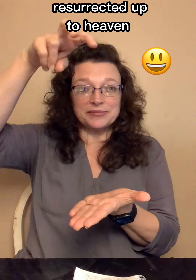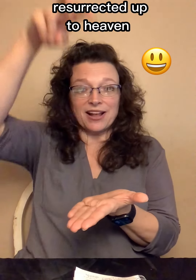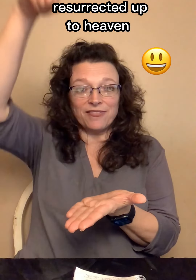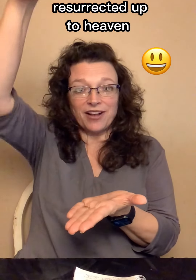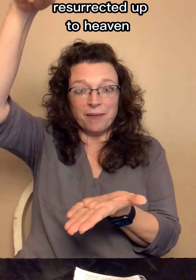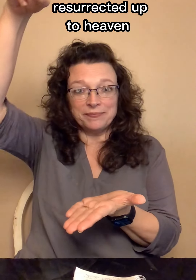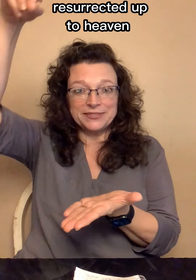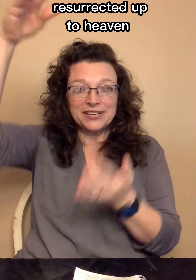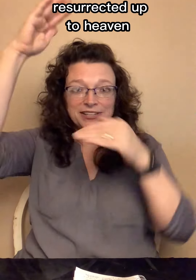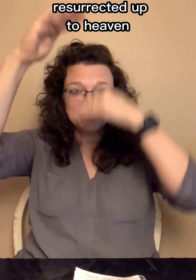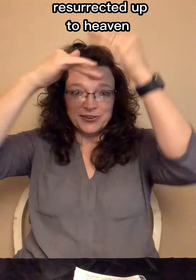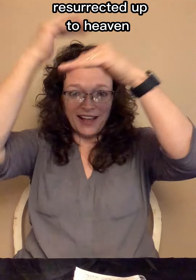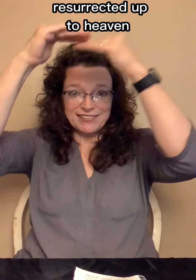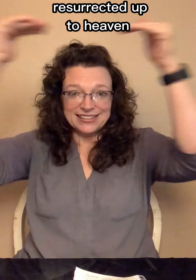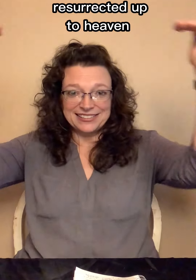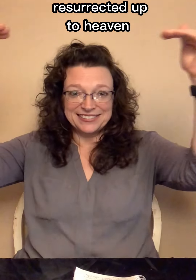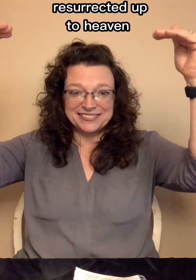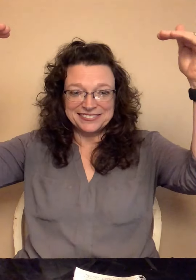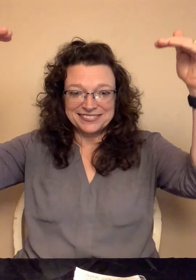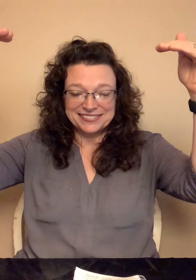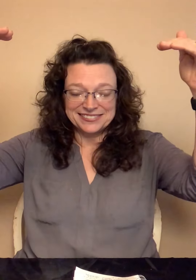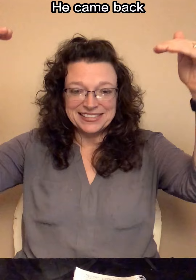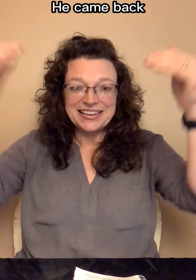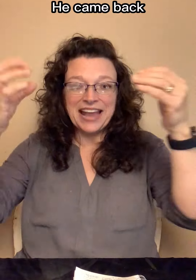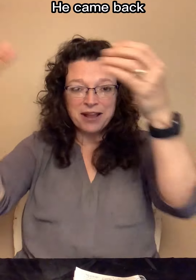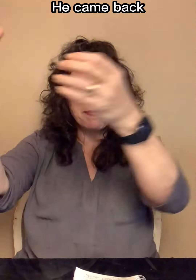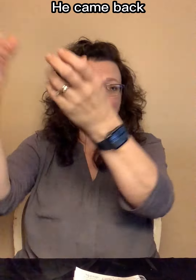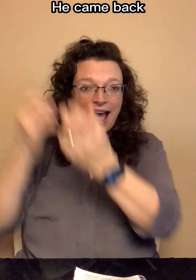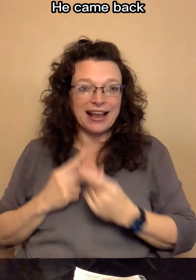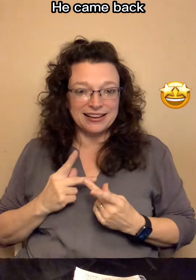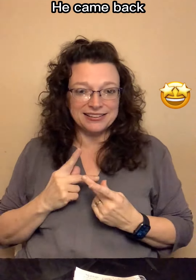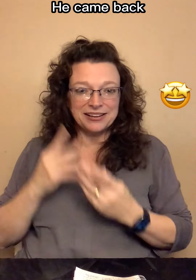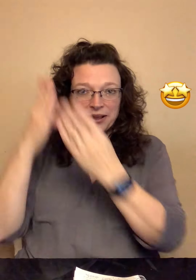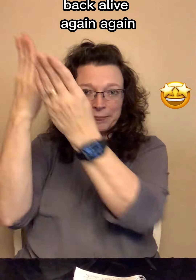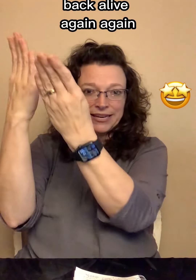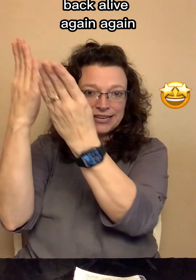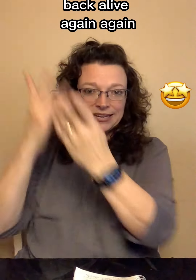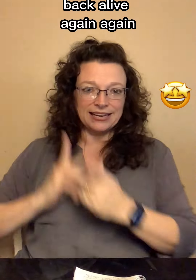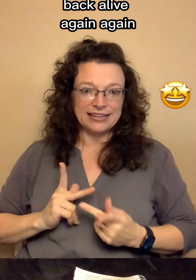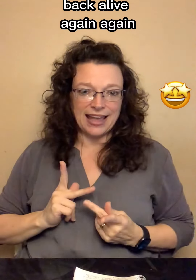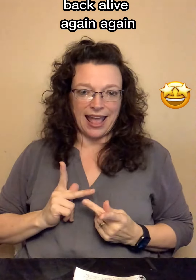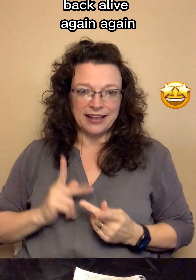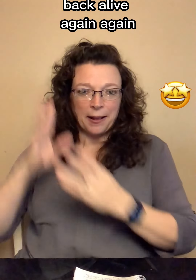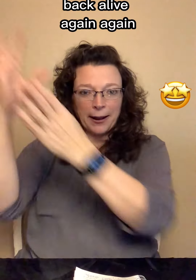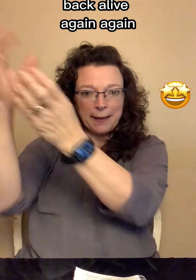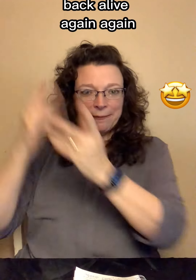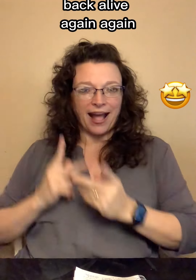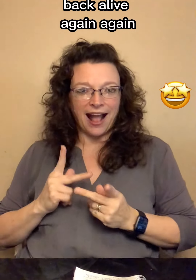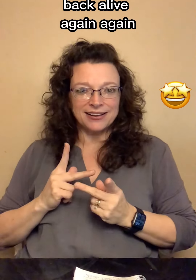himself up to heaven. He came back. B. K. Came back